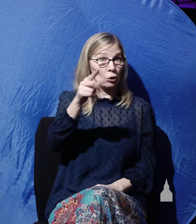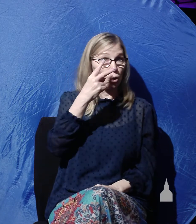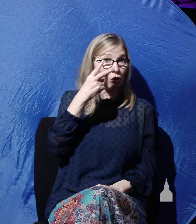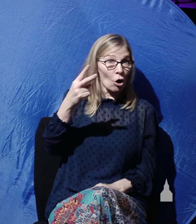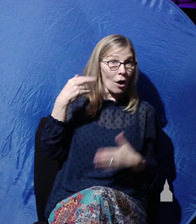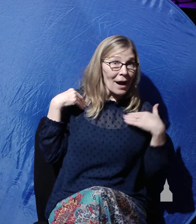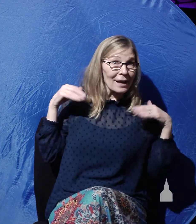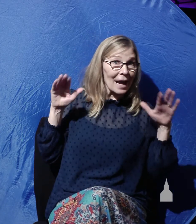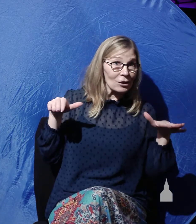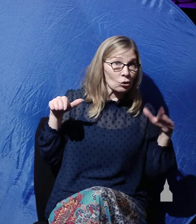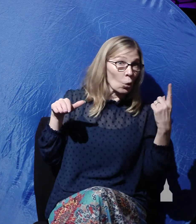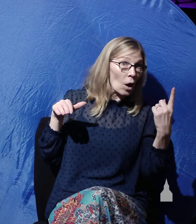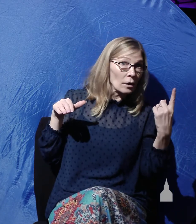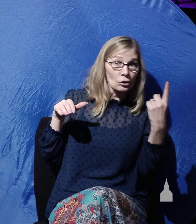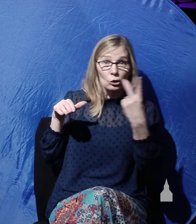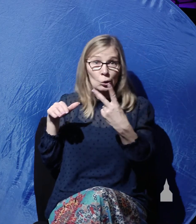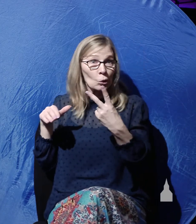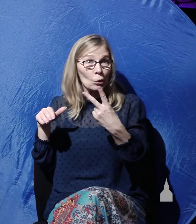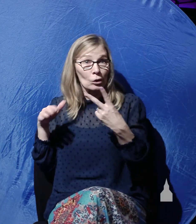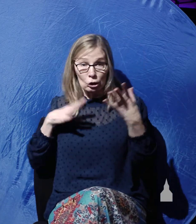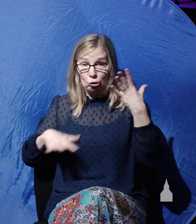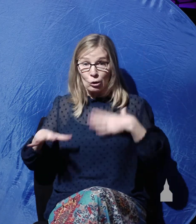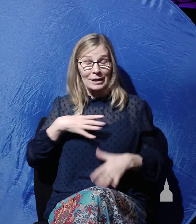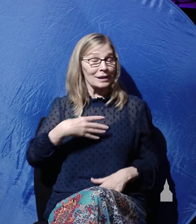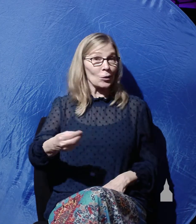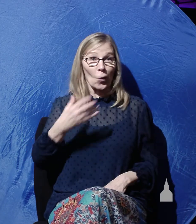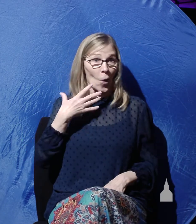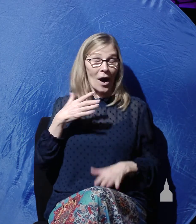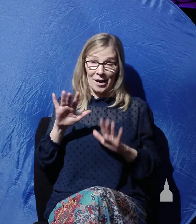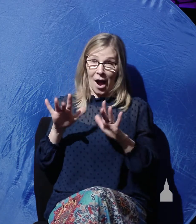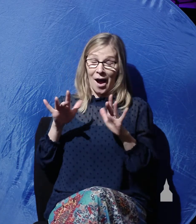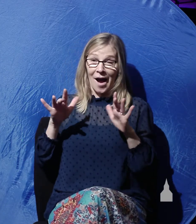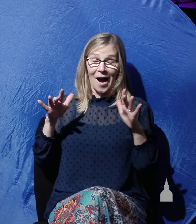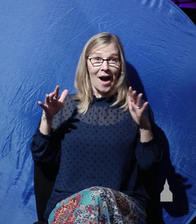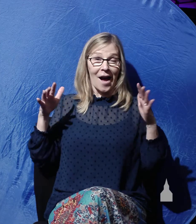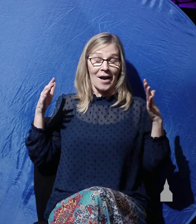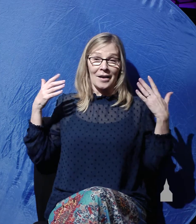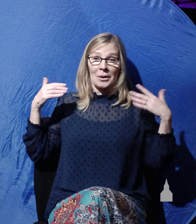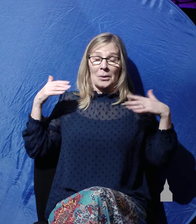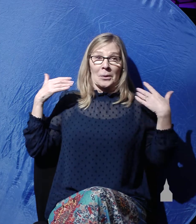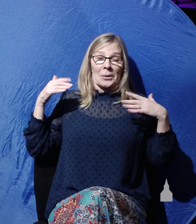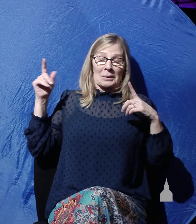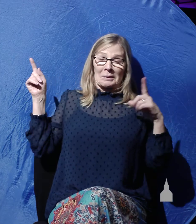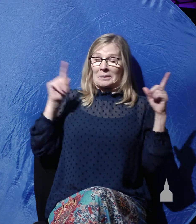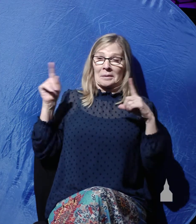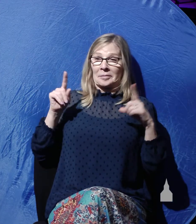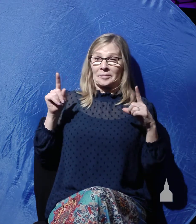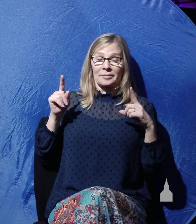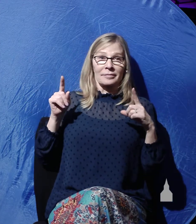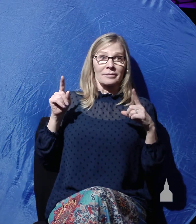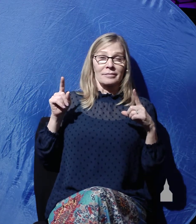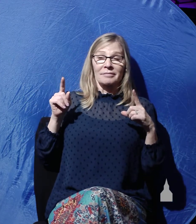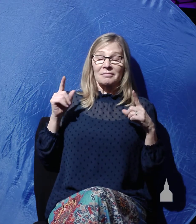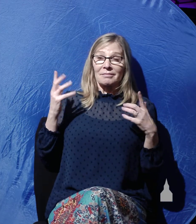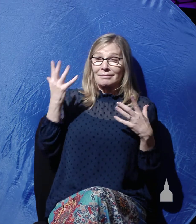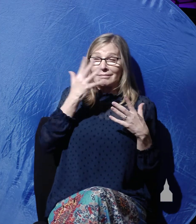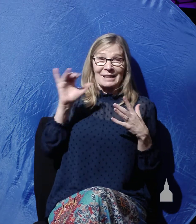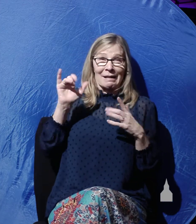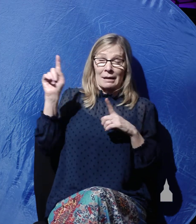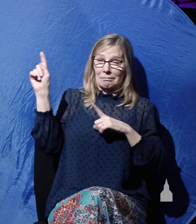two dressed in white robes, dazzling apparel, as Luke tells us, and their appearance like lightning, as